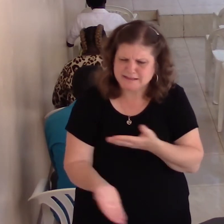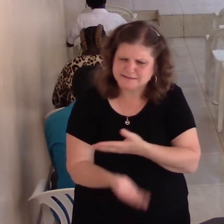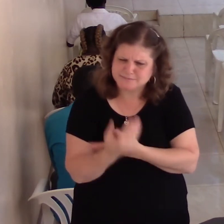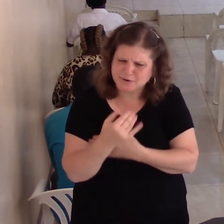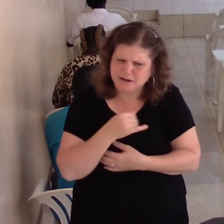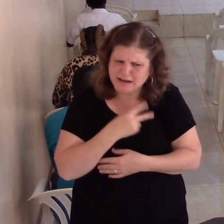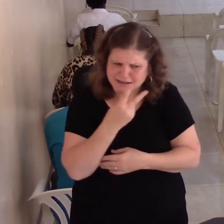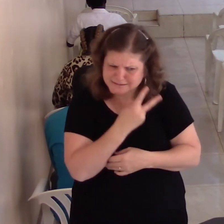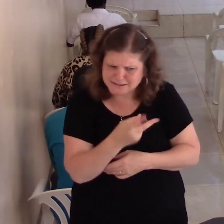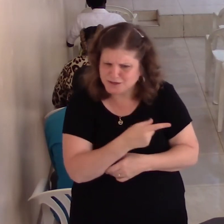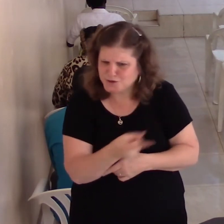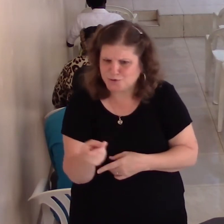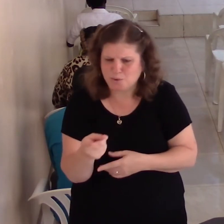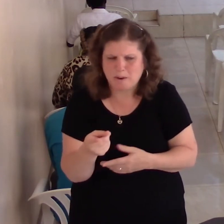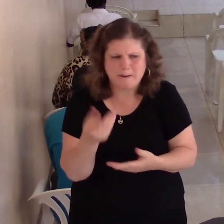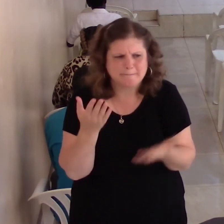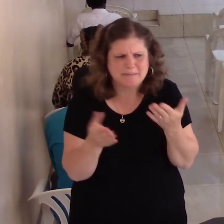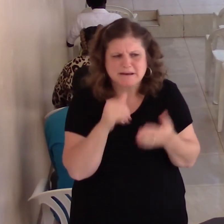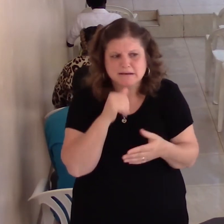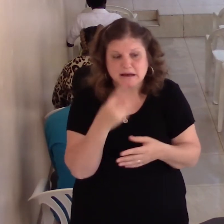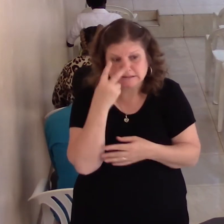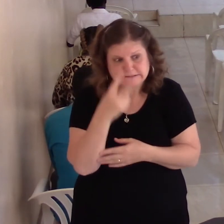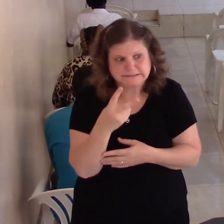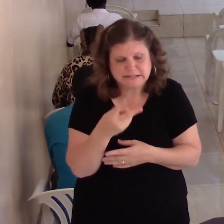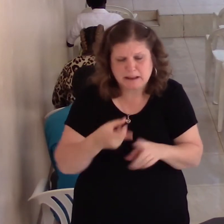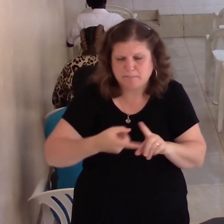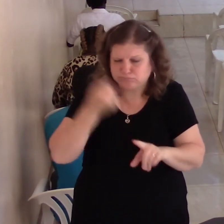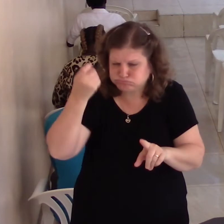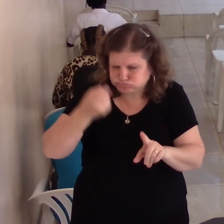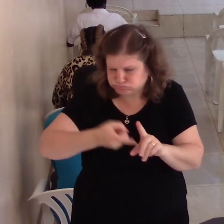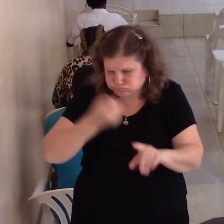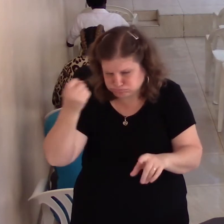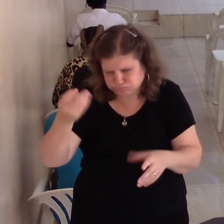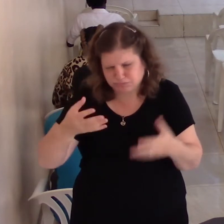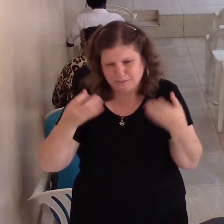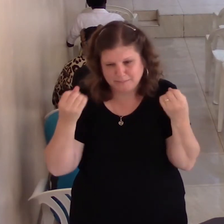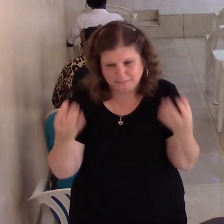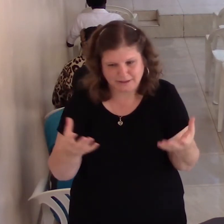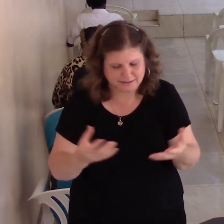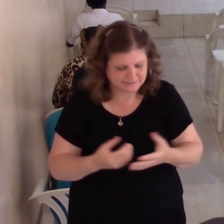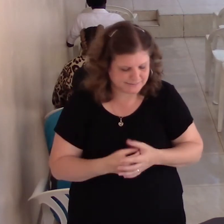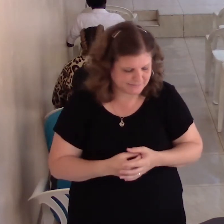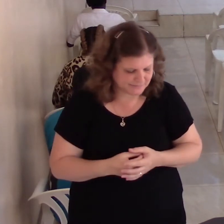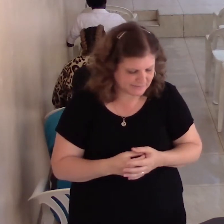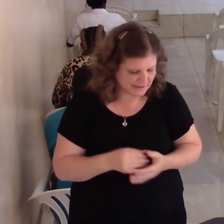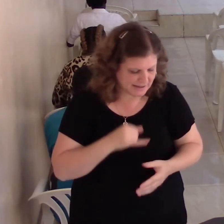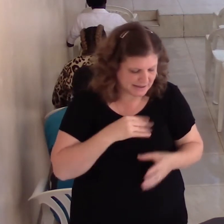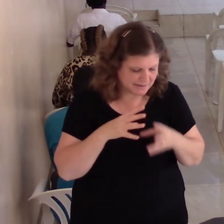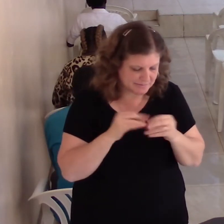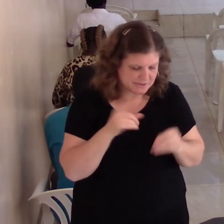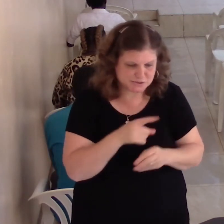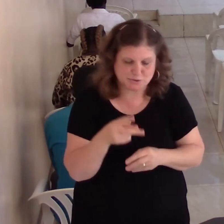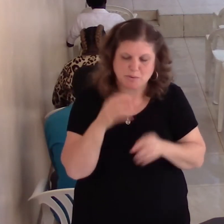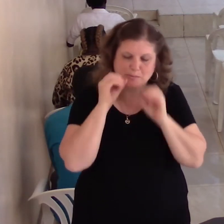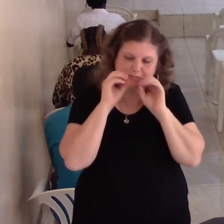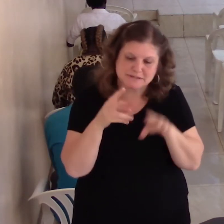months. I would have been following all night. But I tell you, I've been missing seeing you in person. It's a blessing to see each one of you here today.